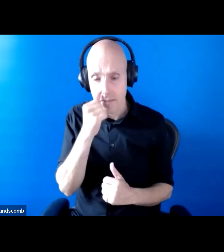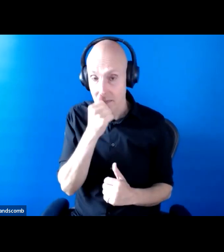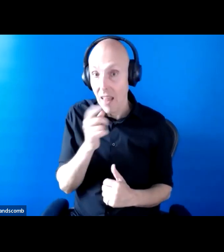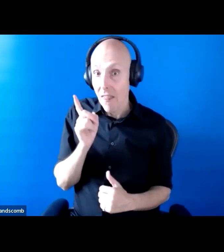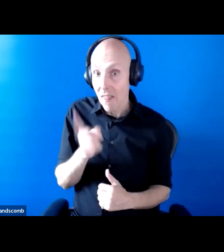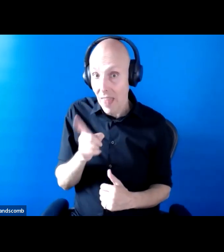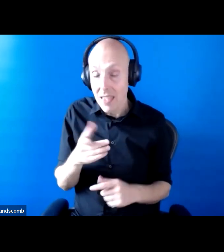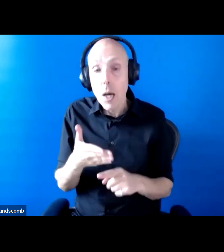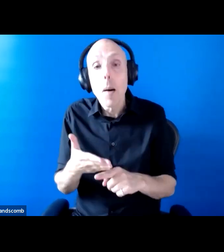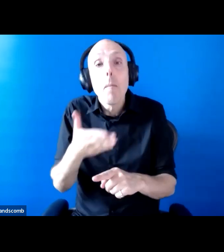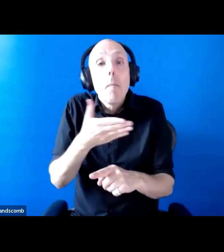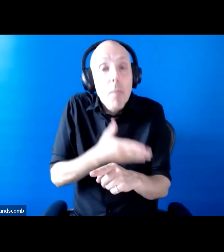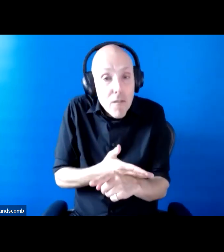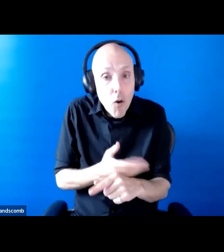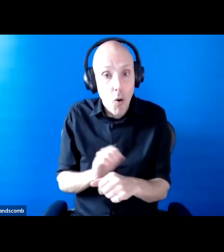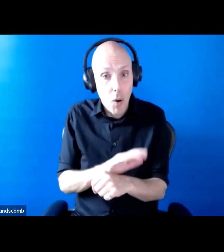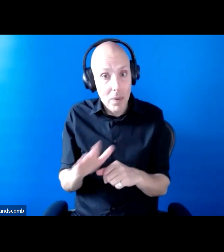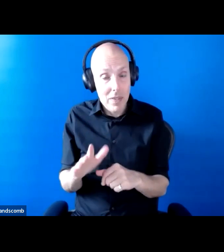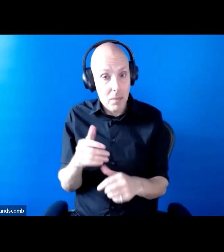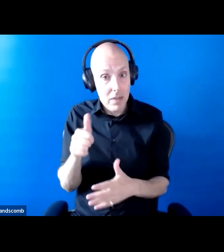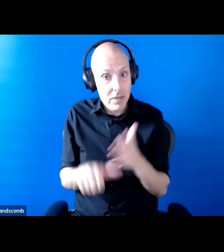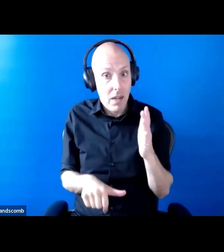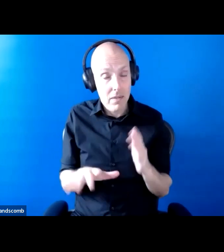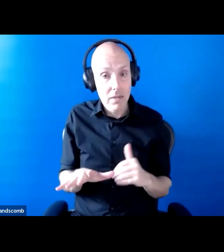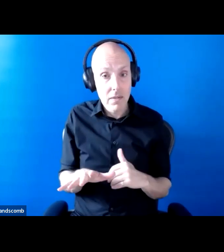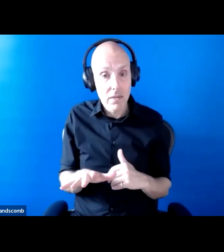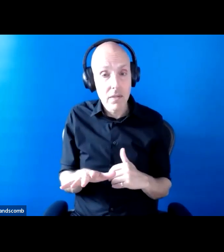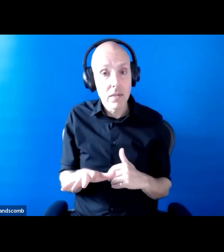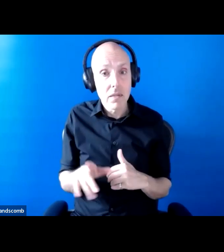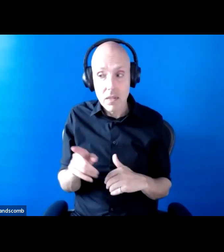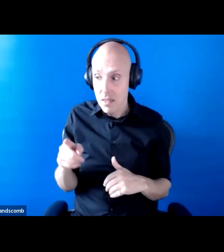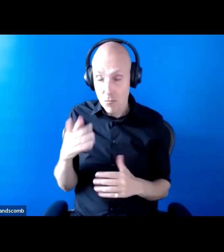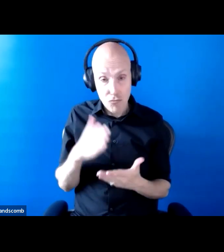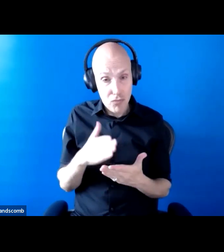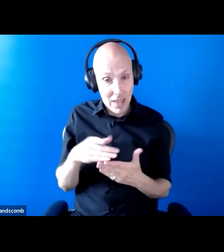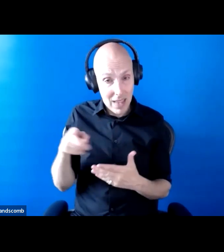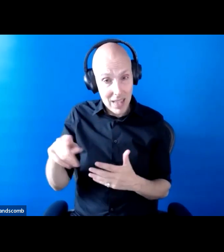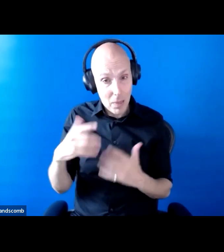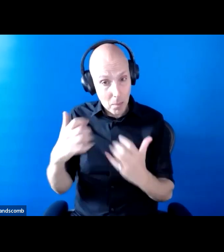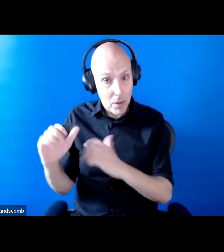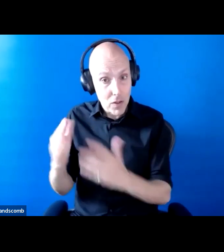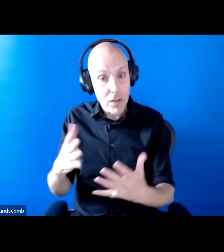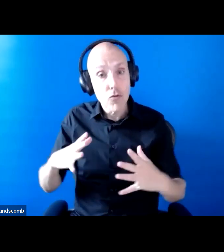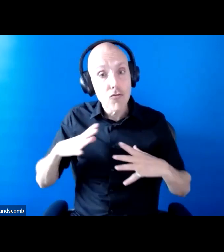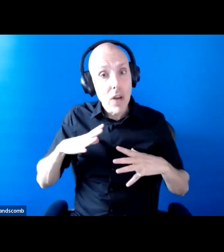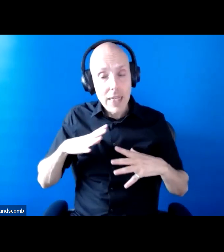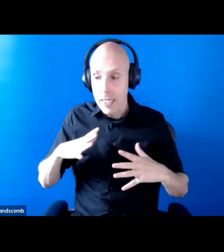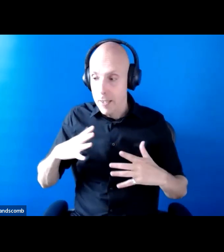services that really weren't ready for the challenge of something else being put into the mix. They were already under